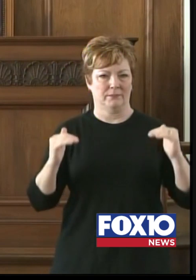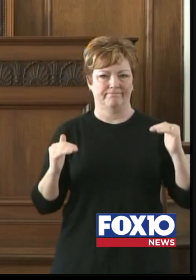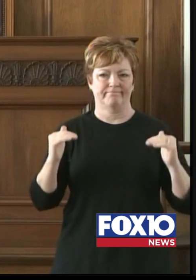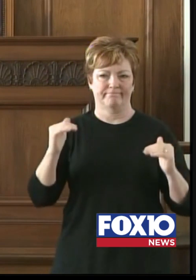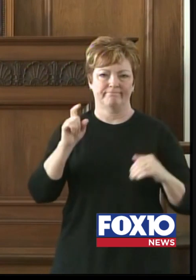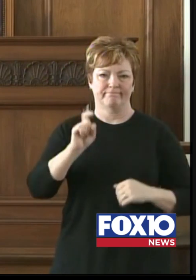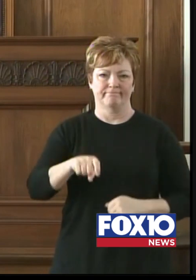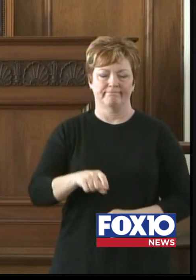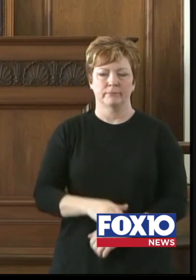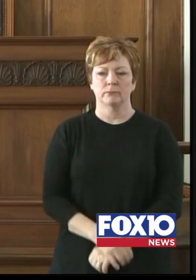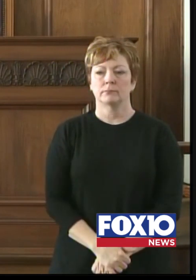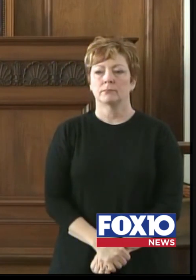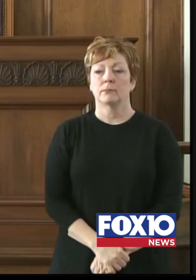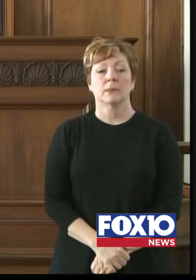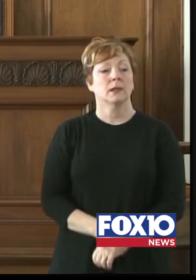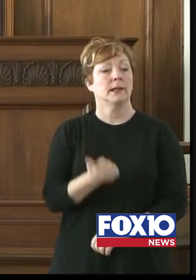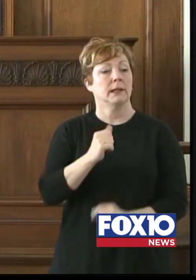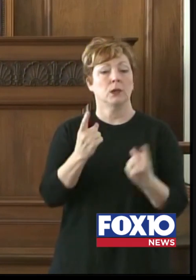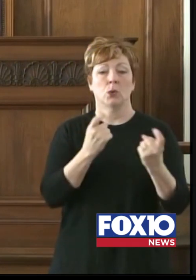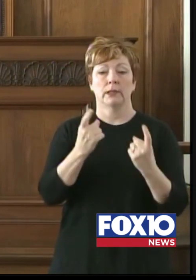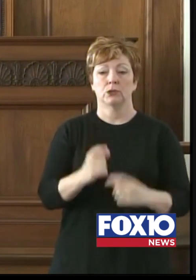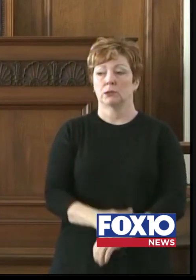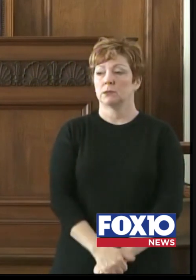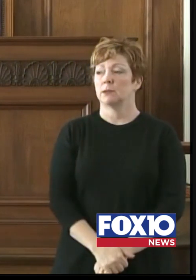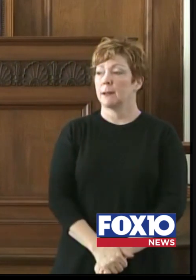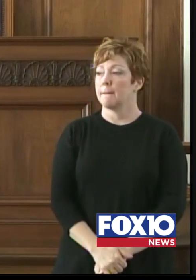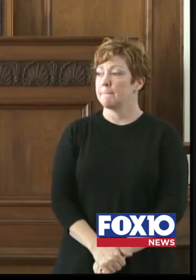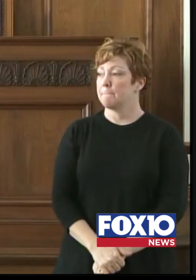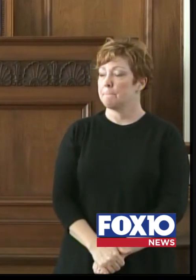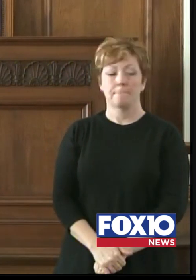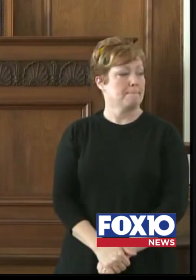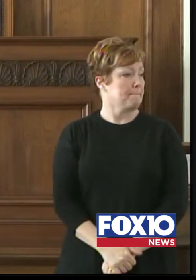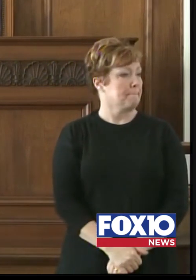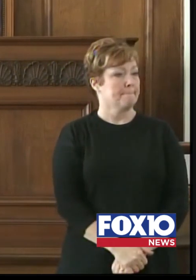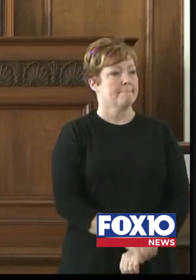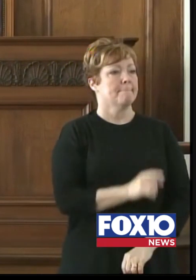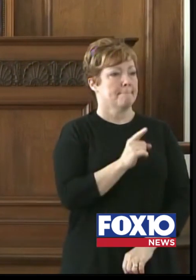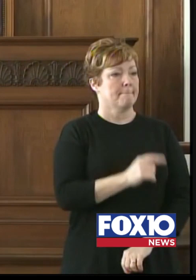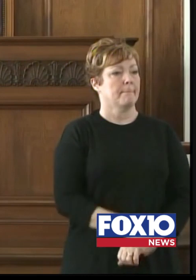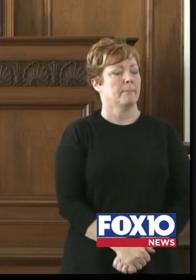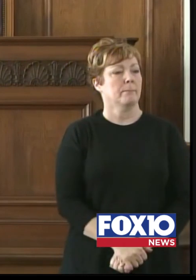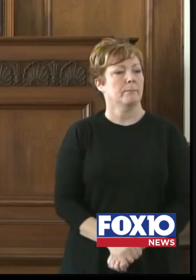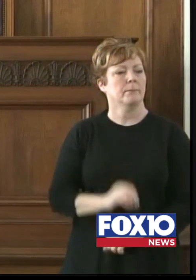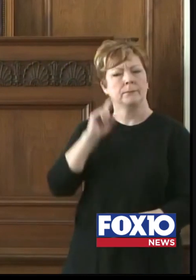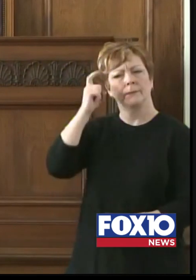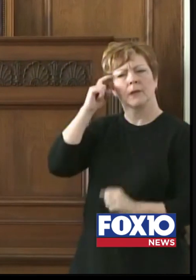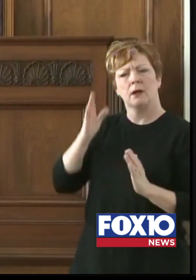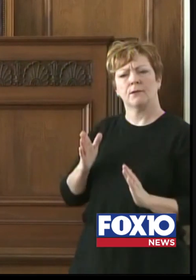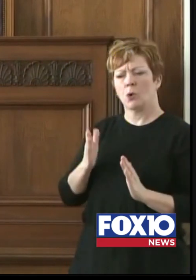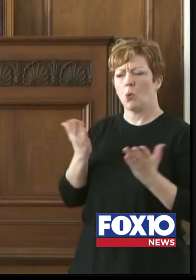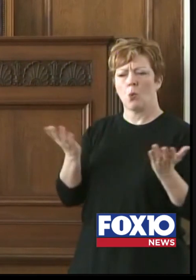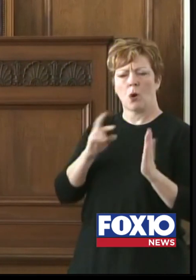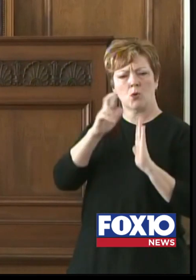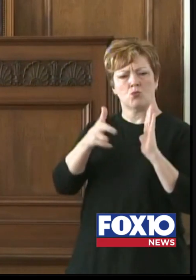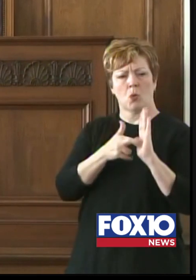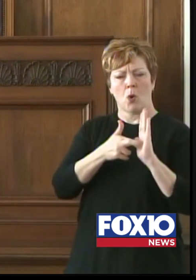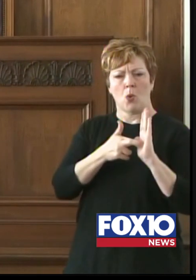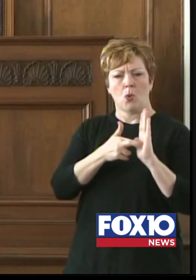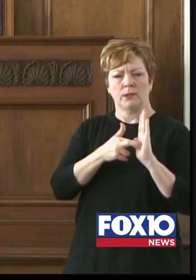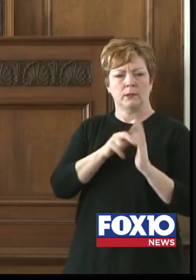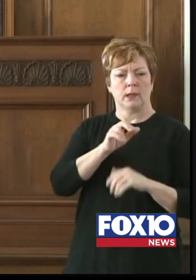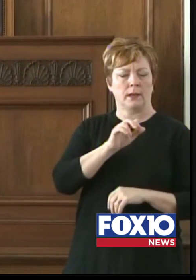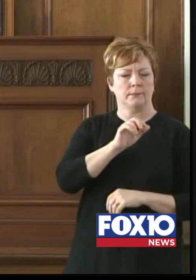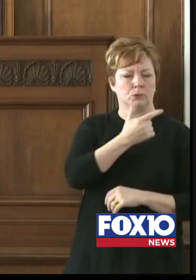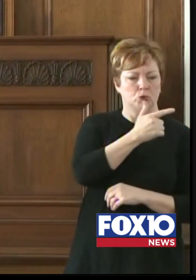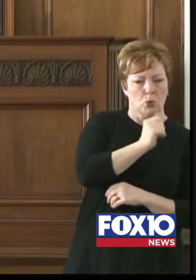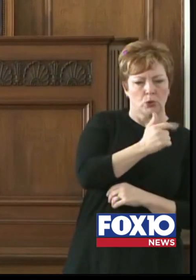Now, I'm happy to take your questions. Yes, sir. Governor, what role that our surrounding states play in here